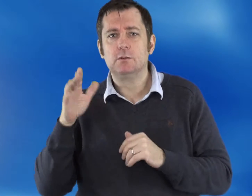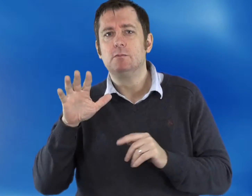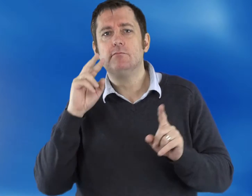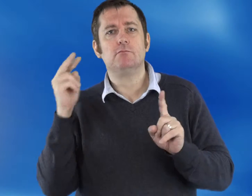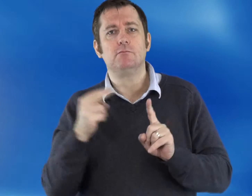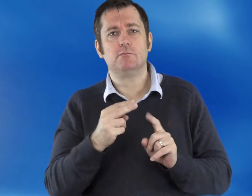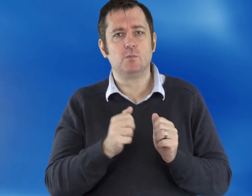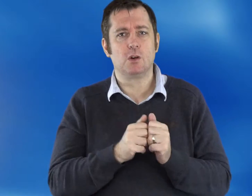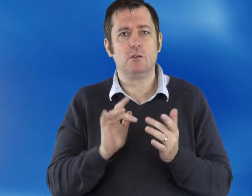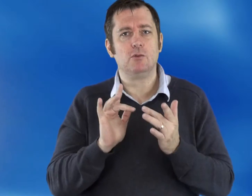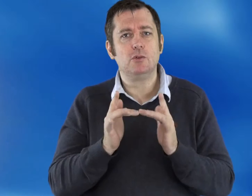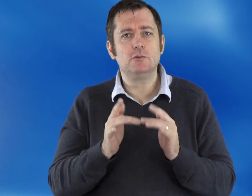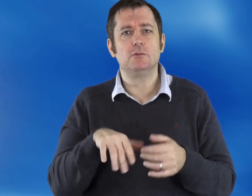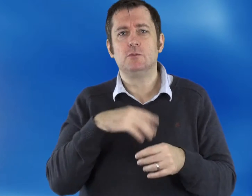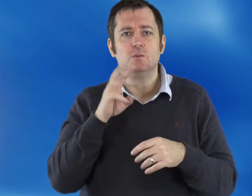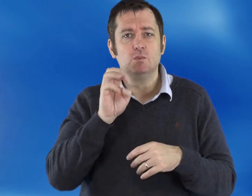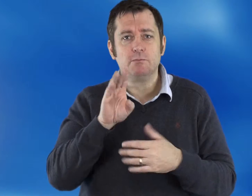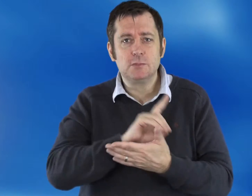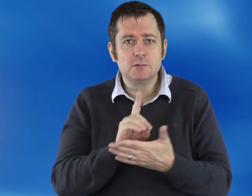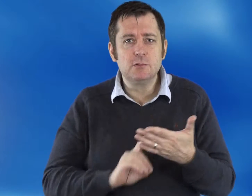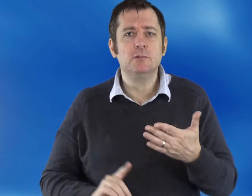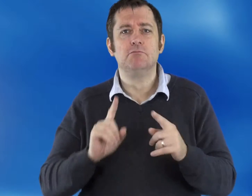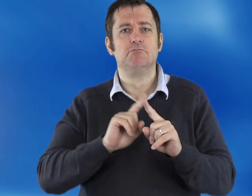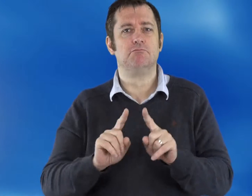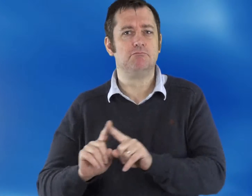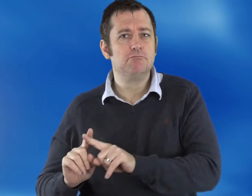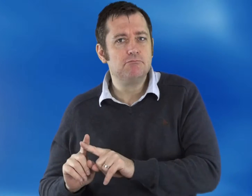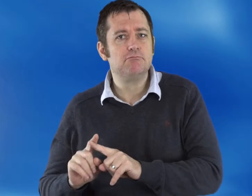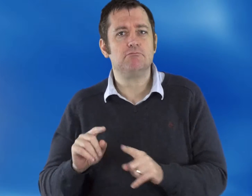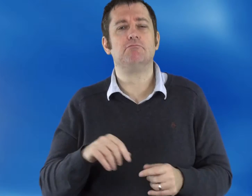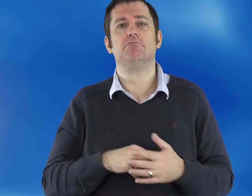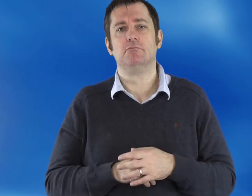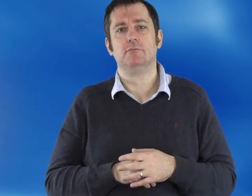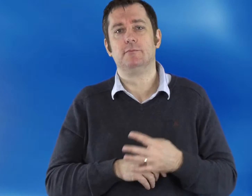We gathered their feedback on accessibility related to website design and internet use.